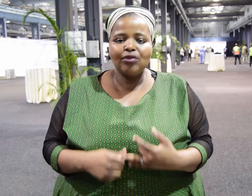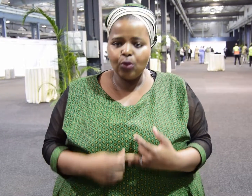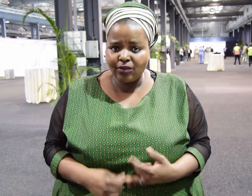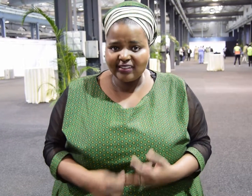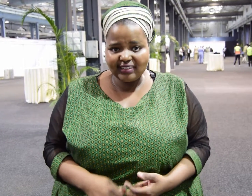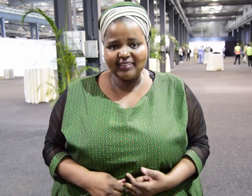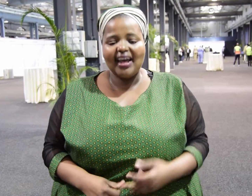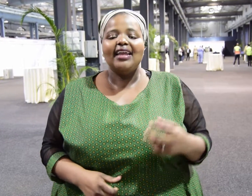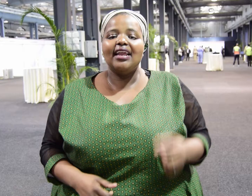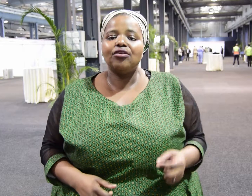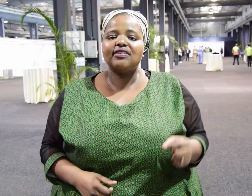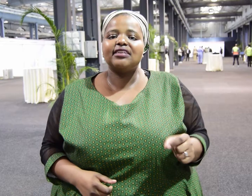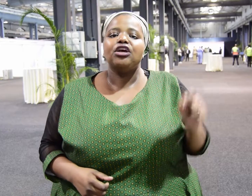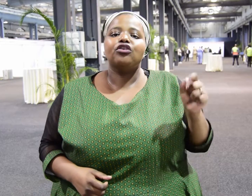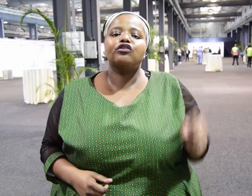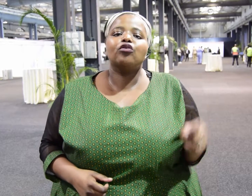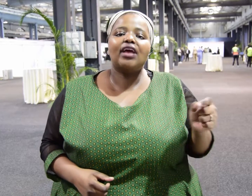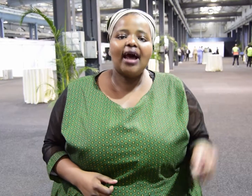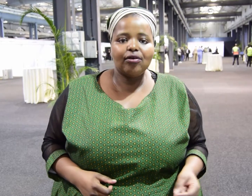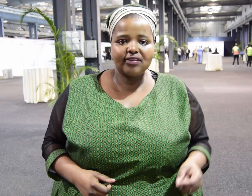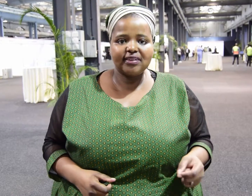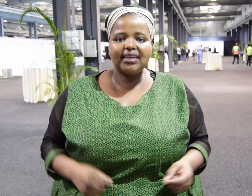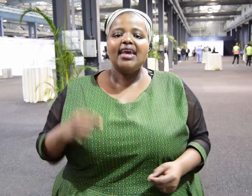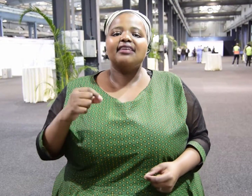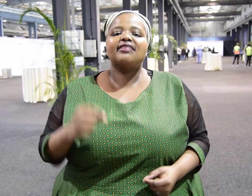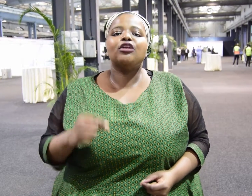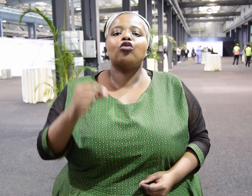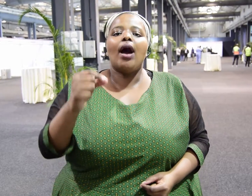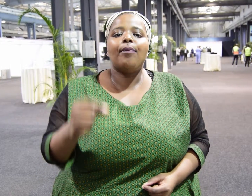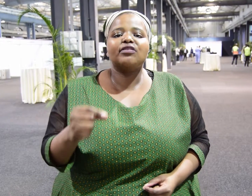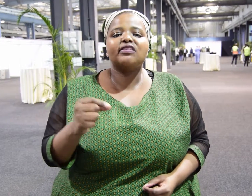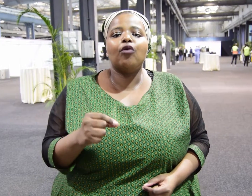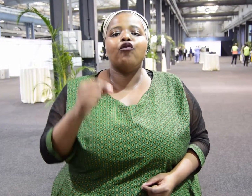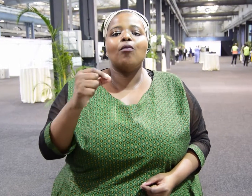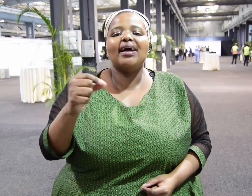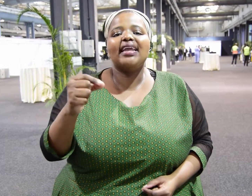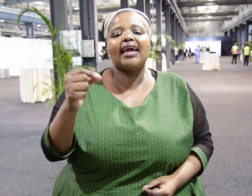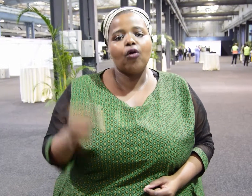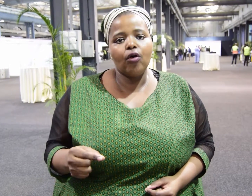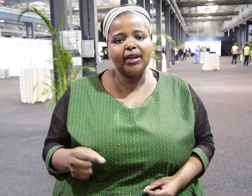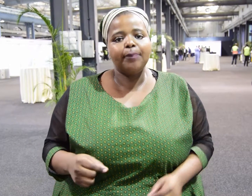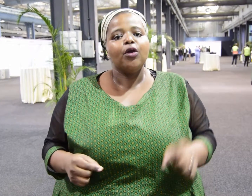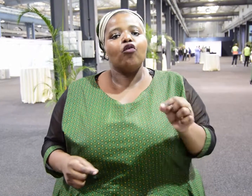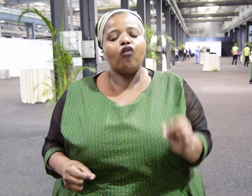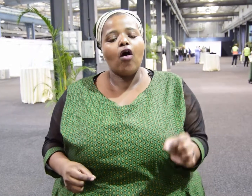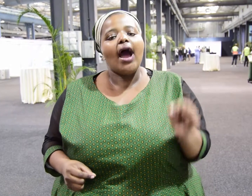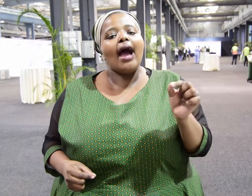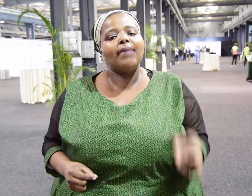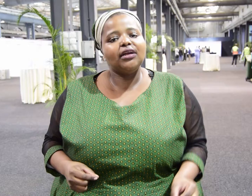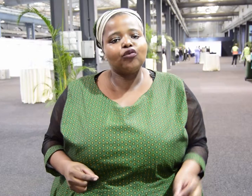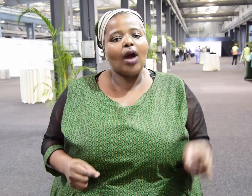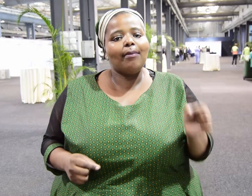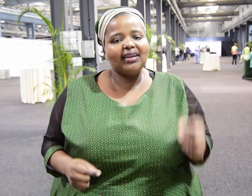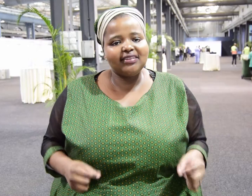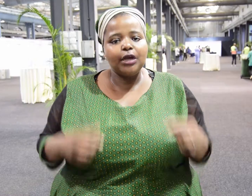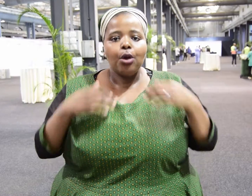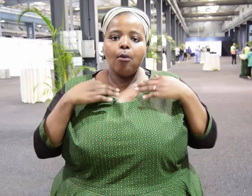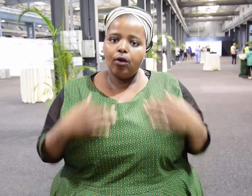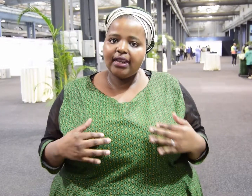have a loan for the